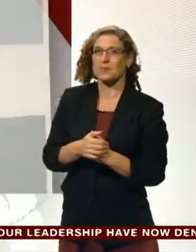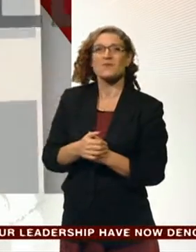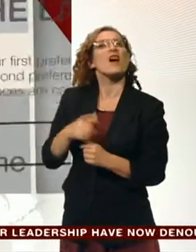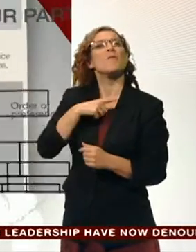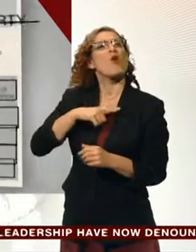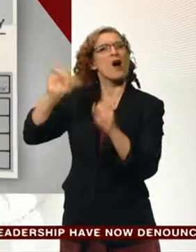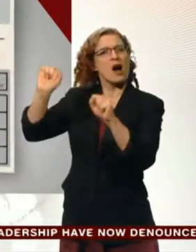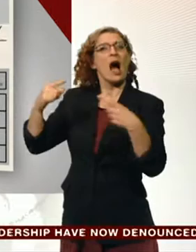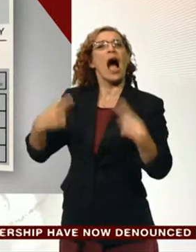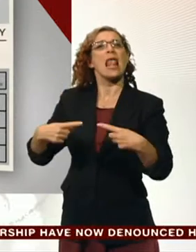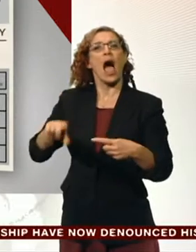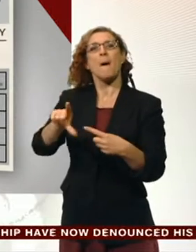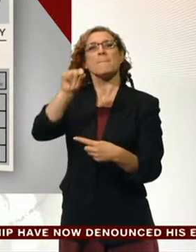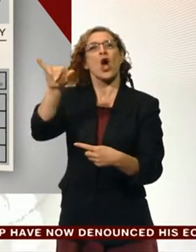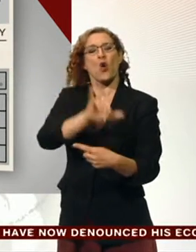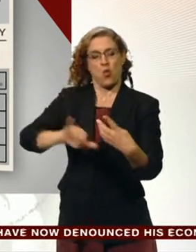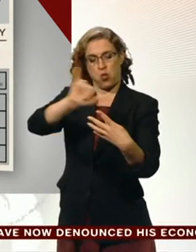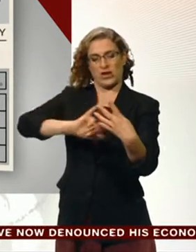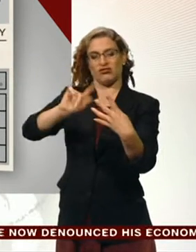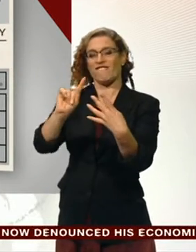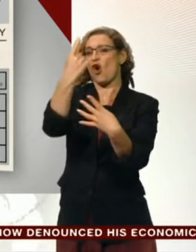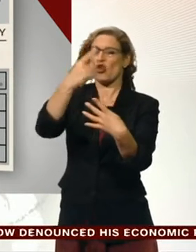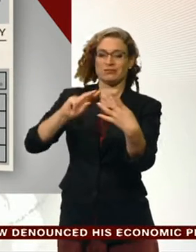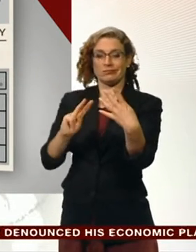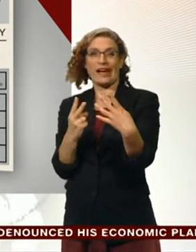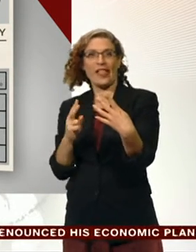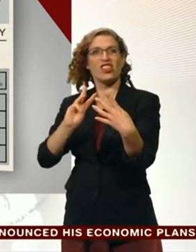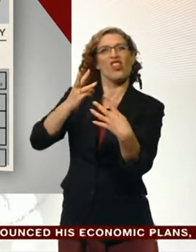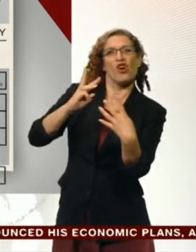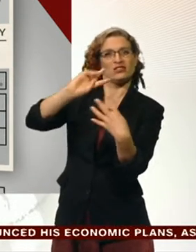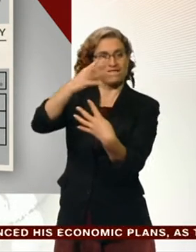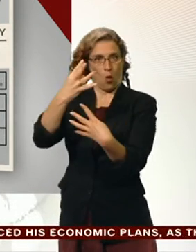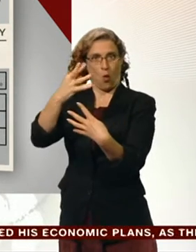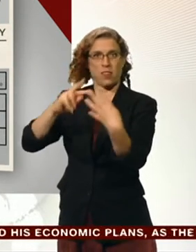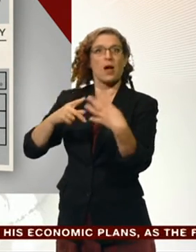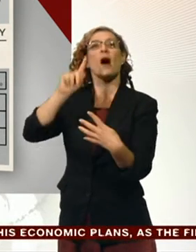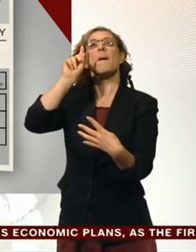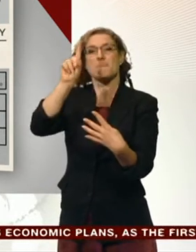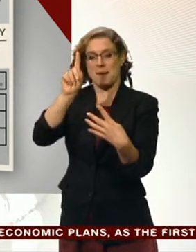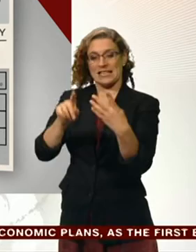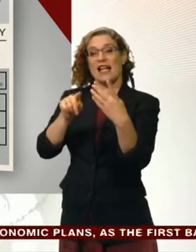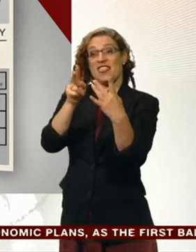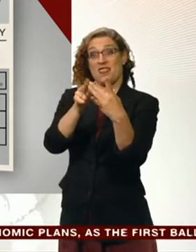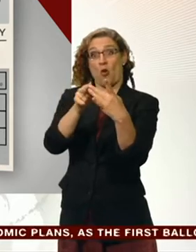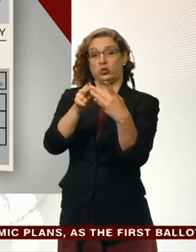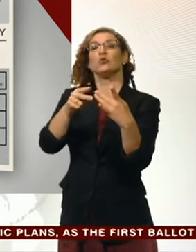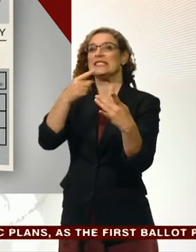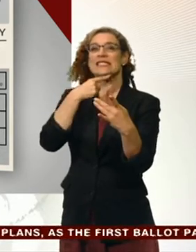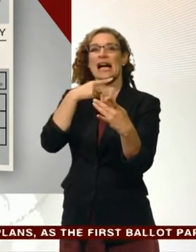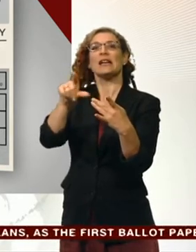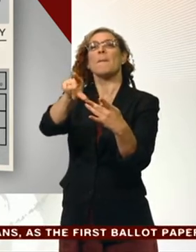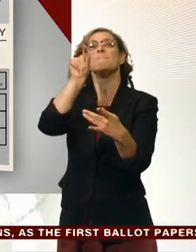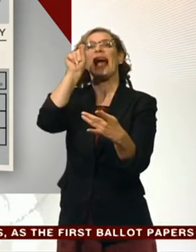first choice candidate, then their second choice, and so on. The pair both want voters to pick three candidates and